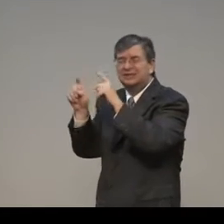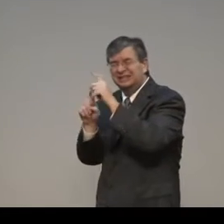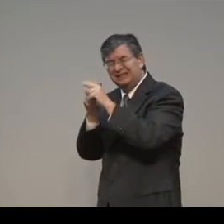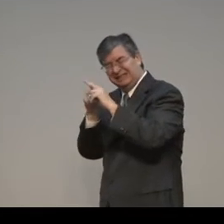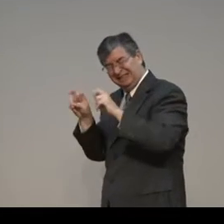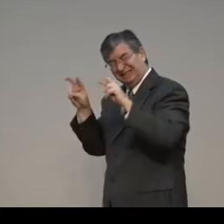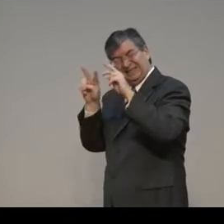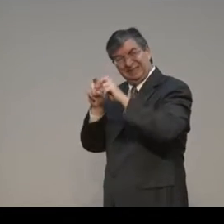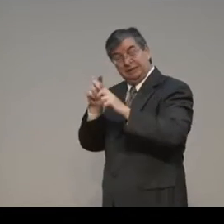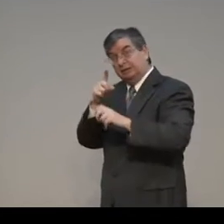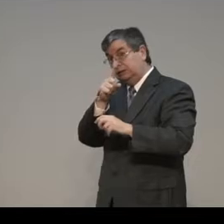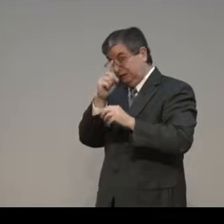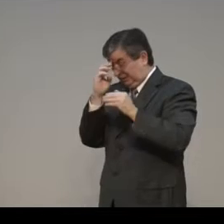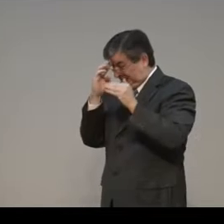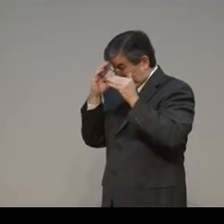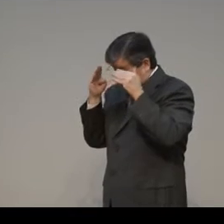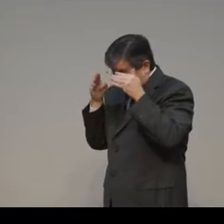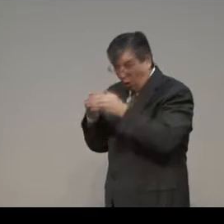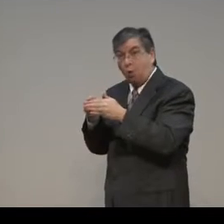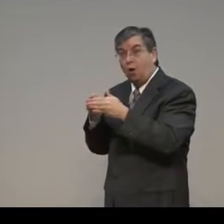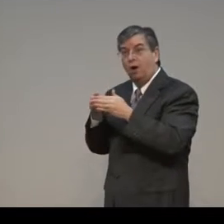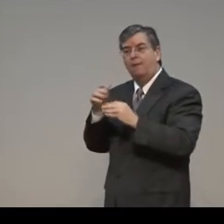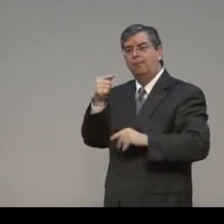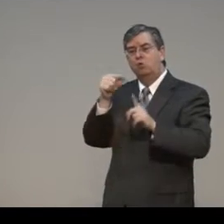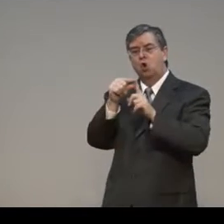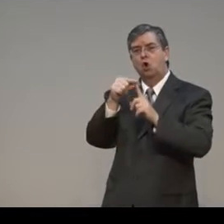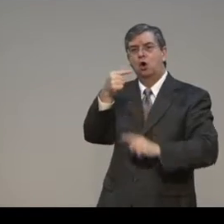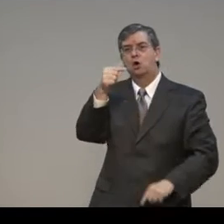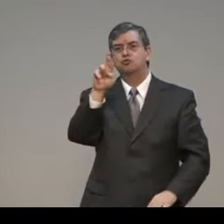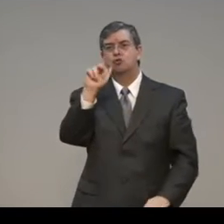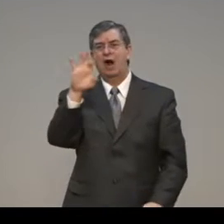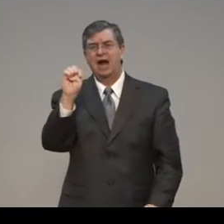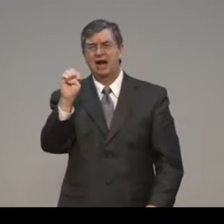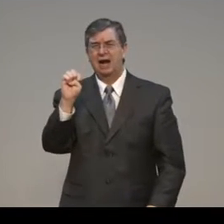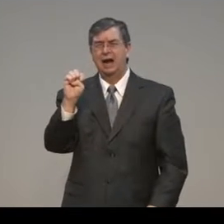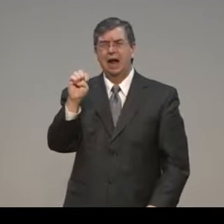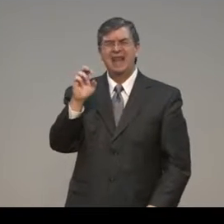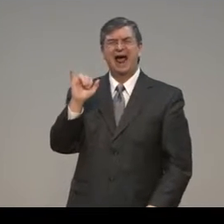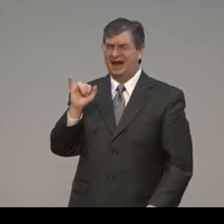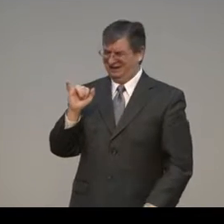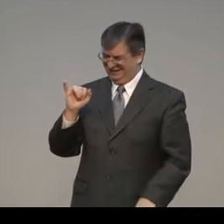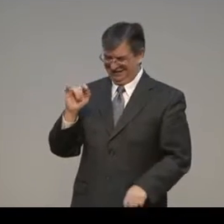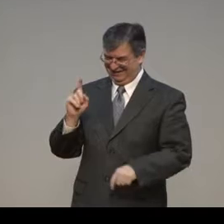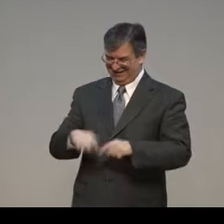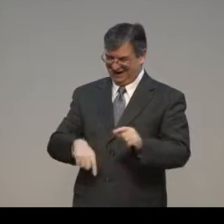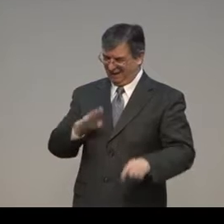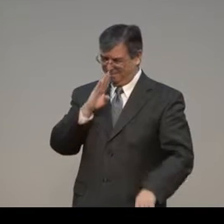and with the other new believers, he knew and